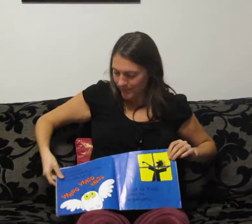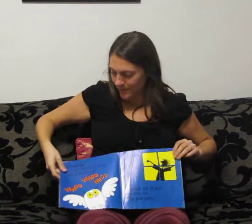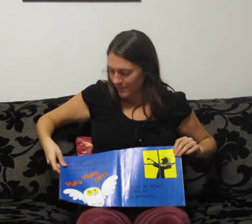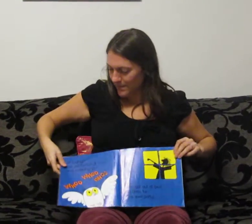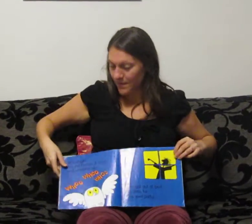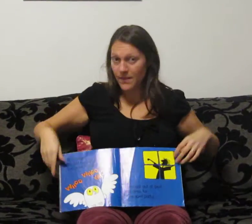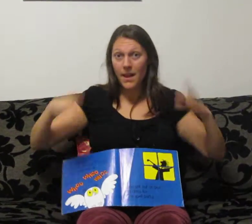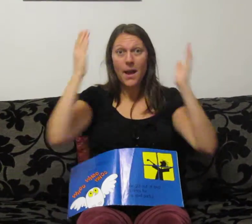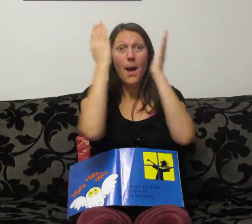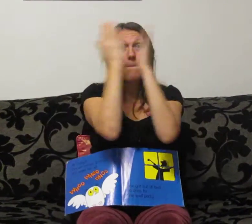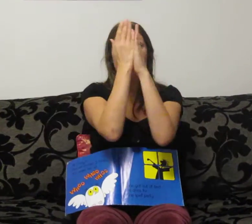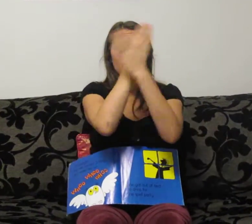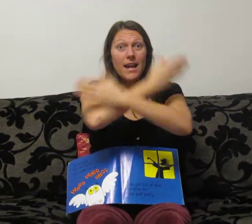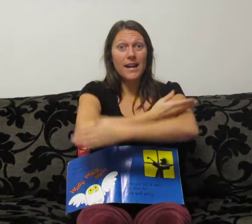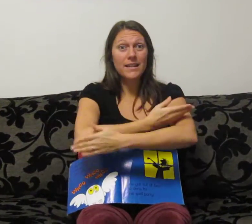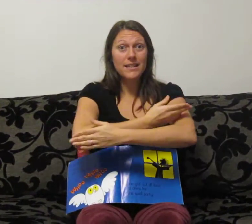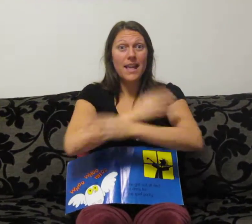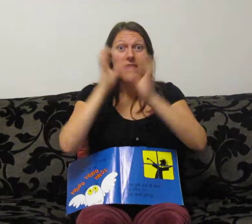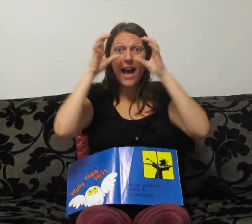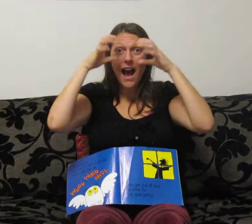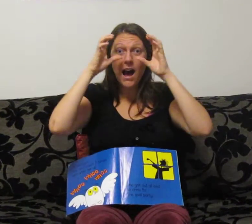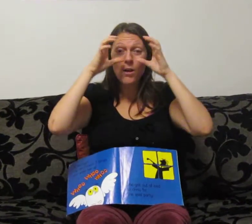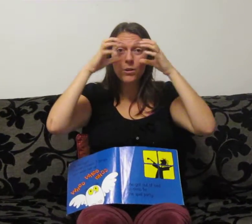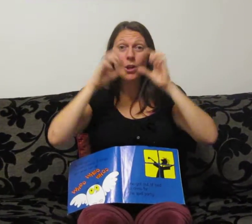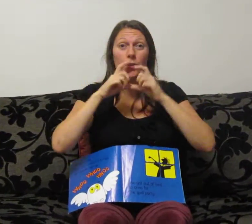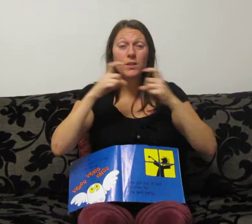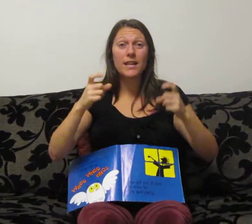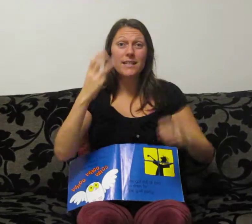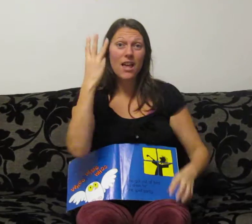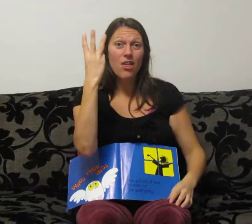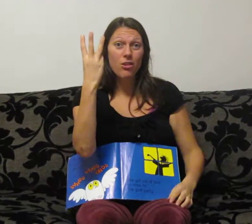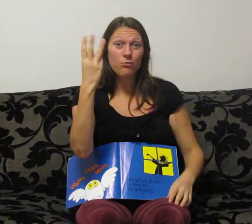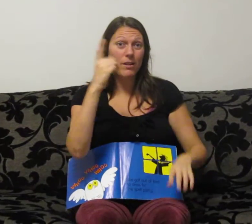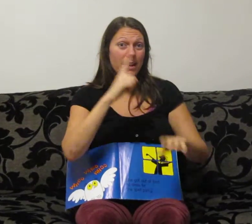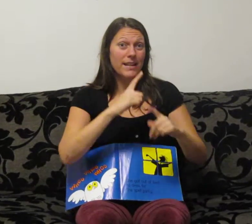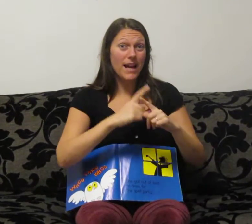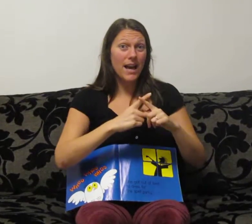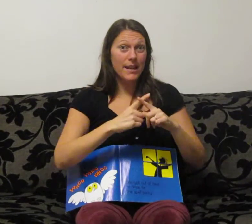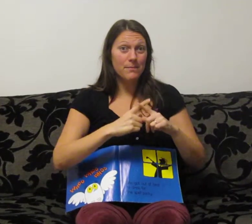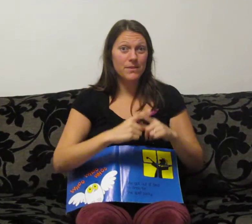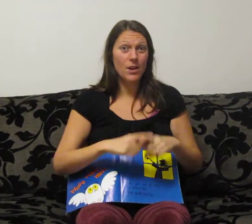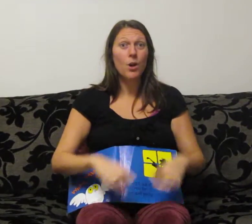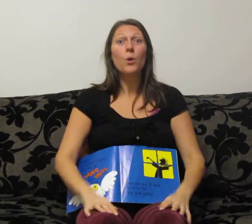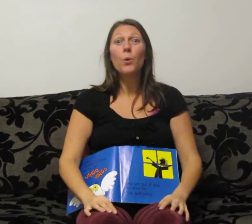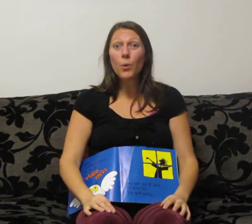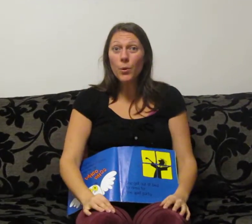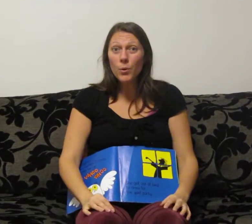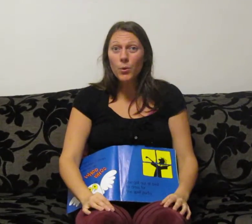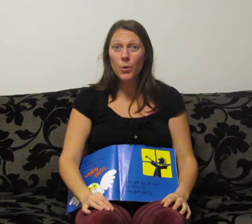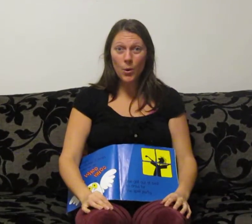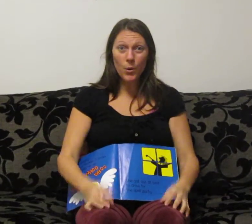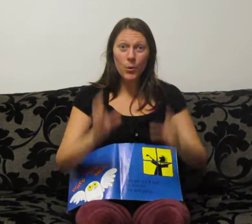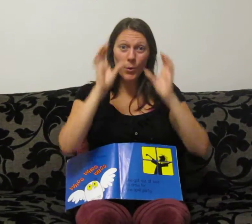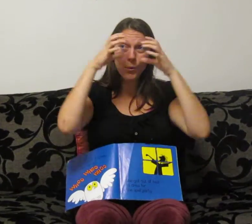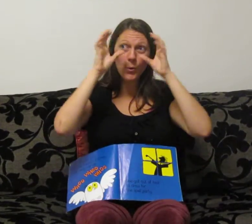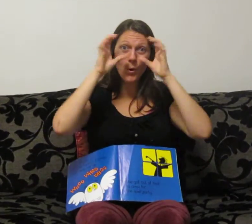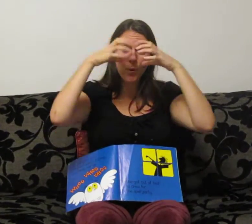At midnight the owl hooted three times. Hoo, hoo, hoo.